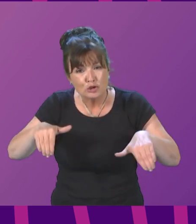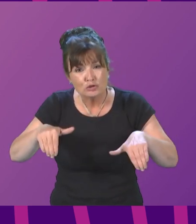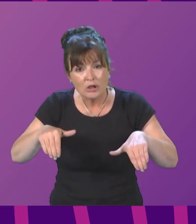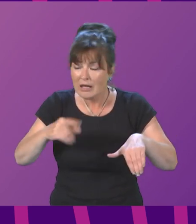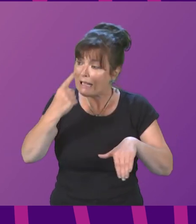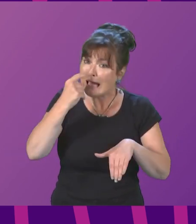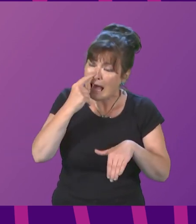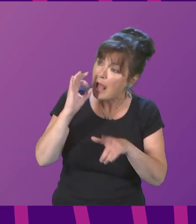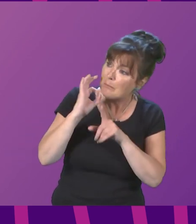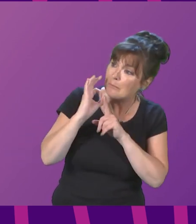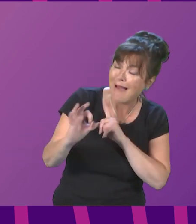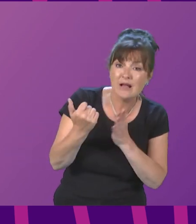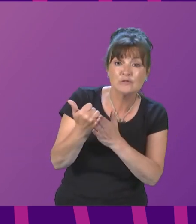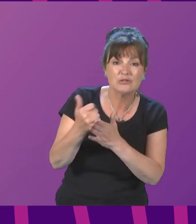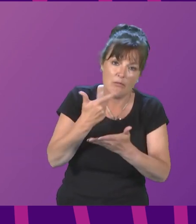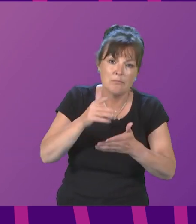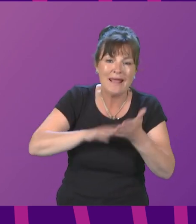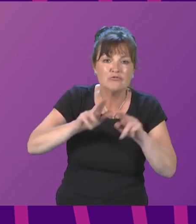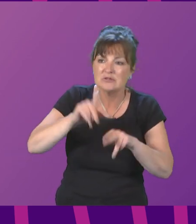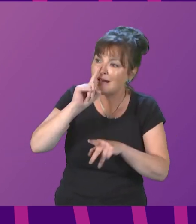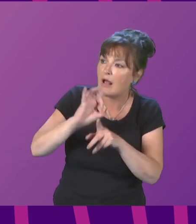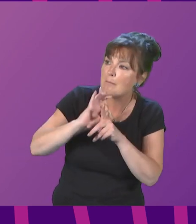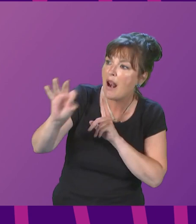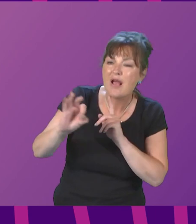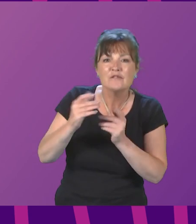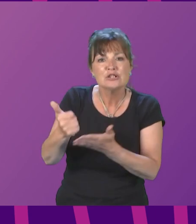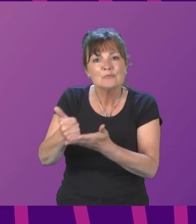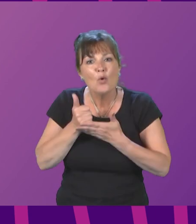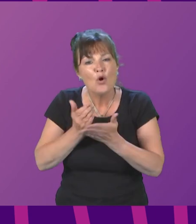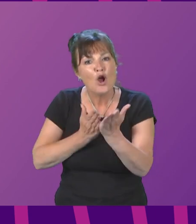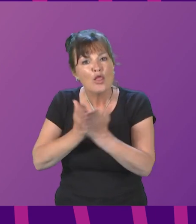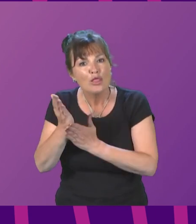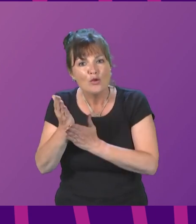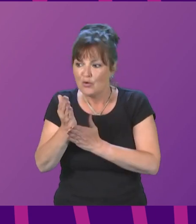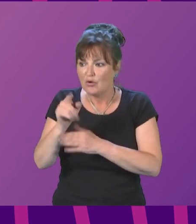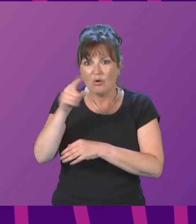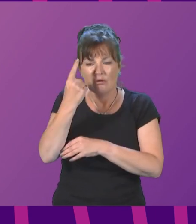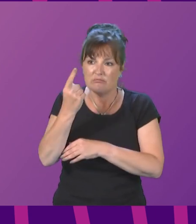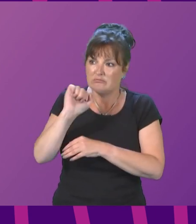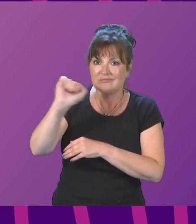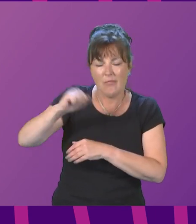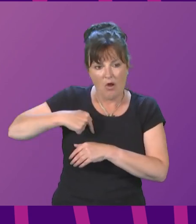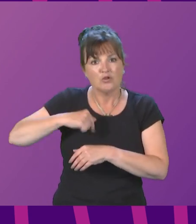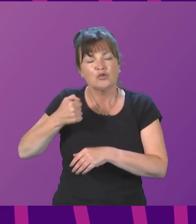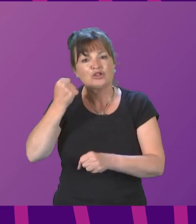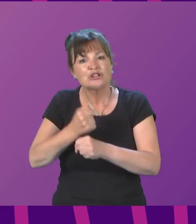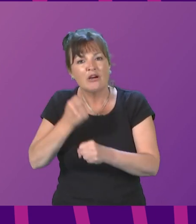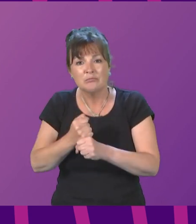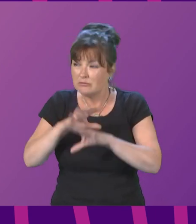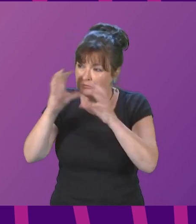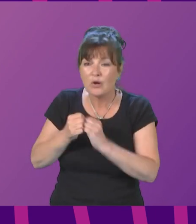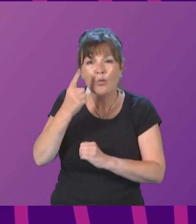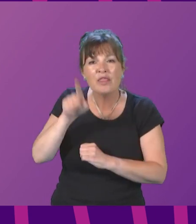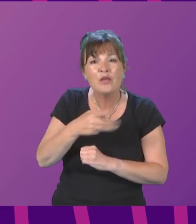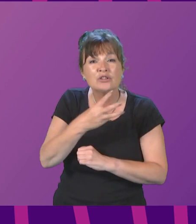per year. It will lift children out of poverty, enhance their life chances and improve the lives of thousands